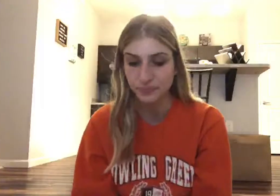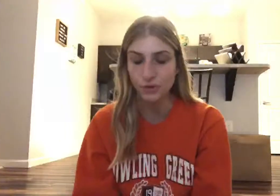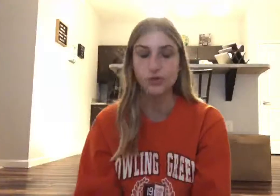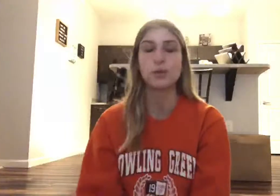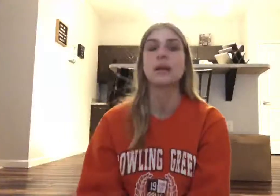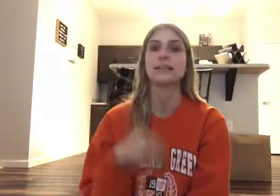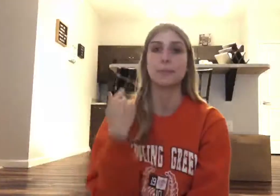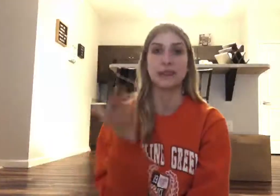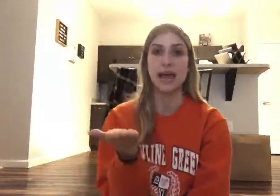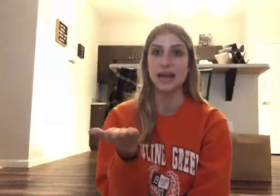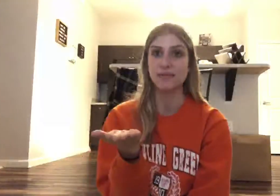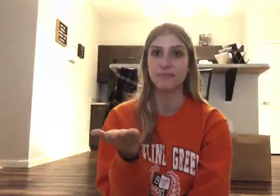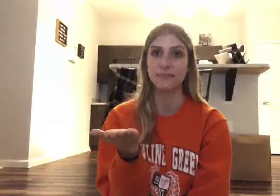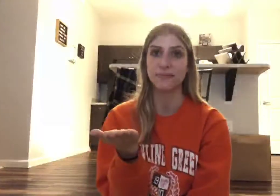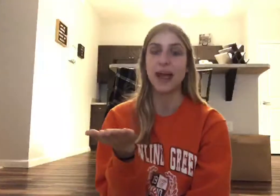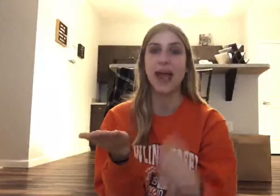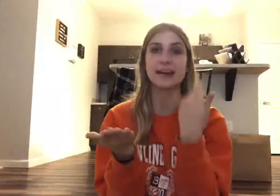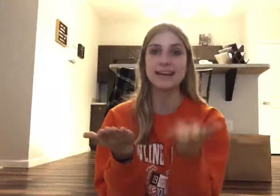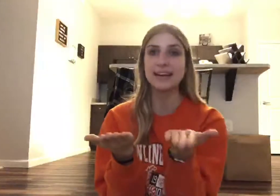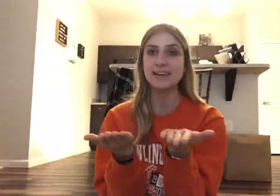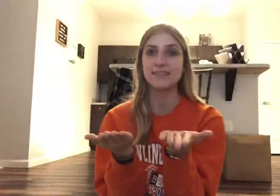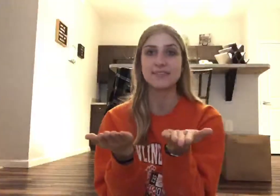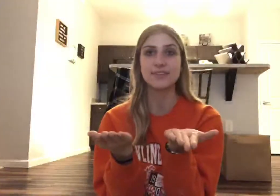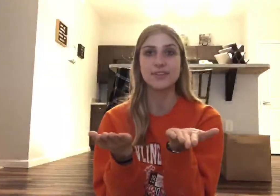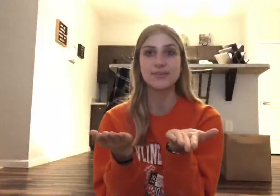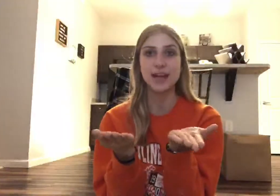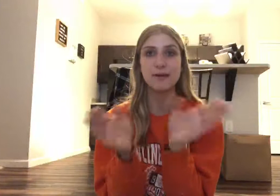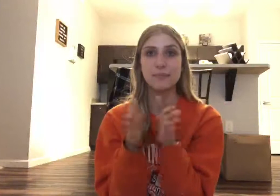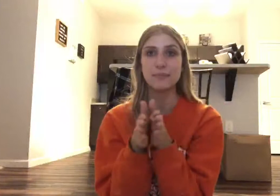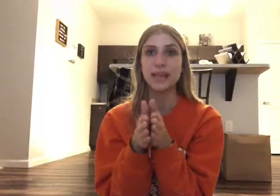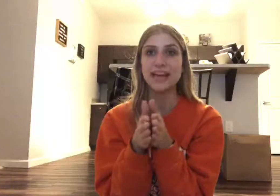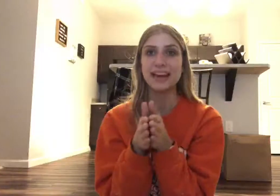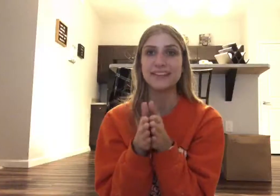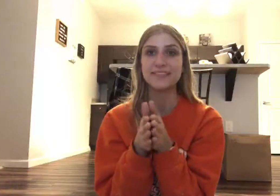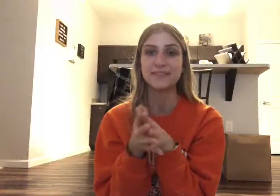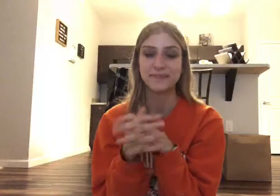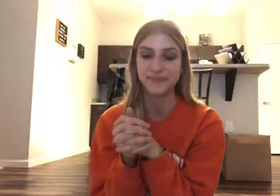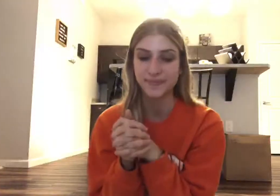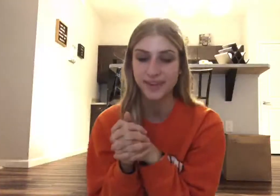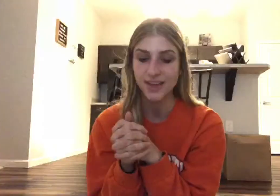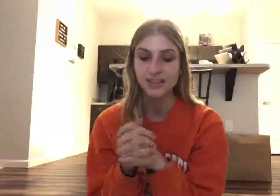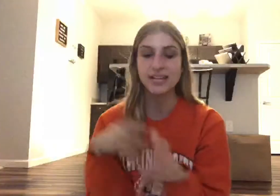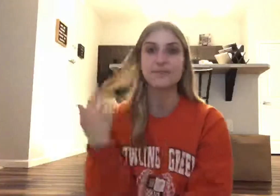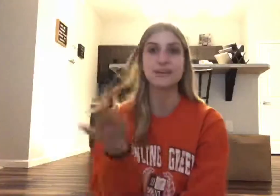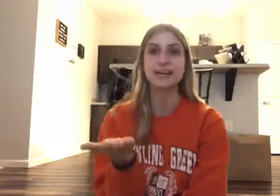So say, play, add ing, you get playing. Say, read,